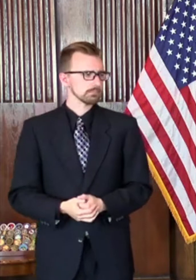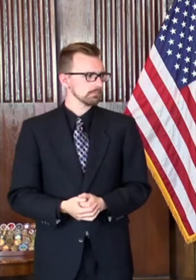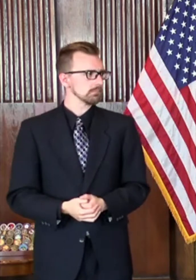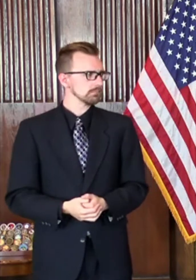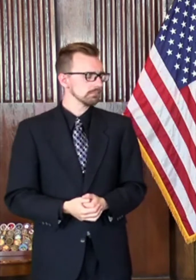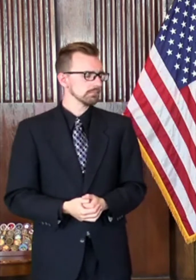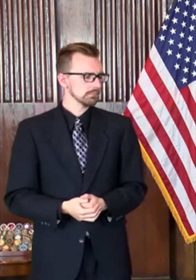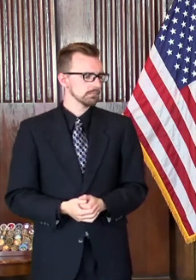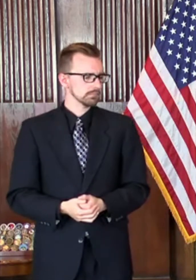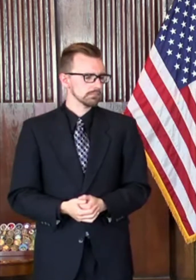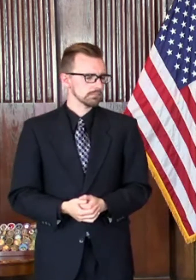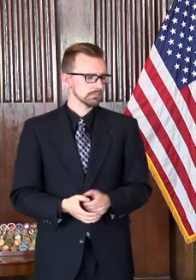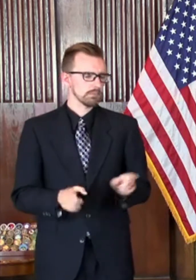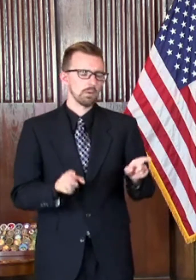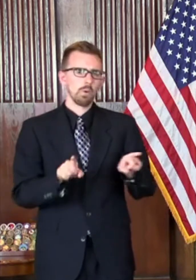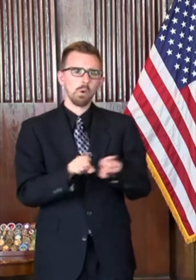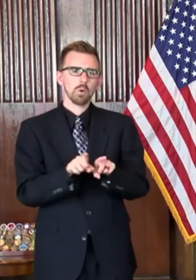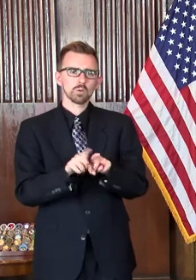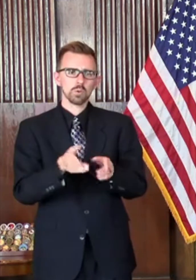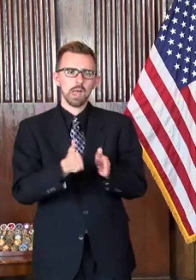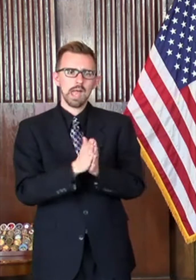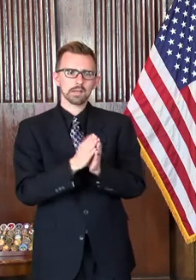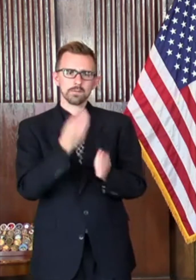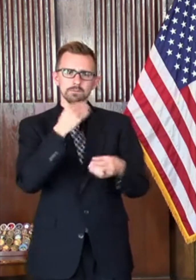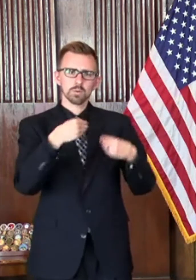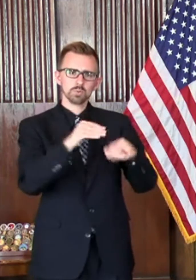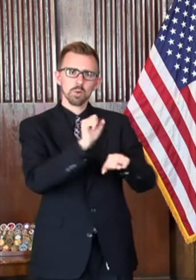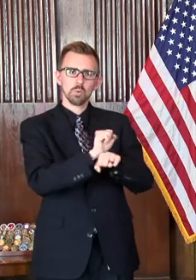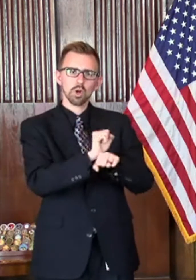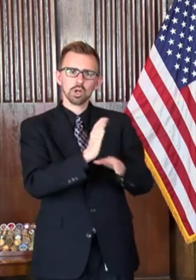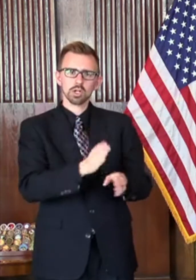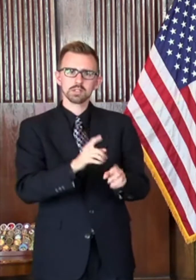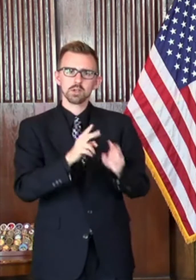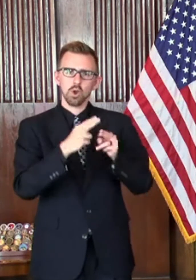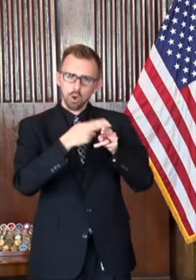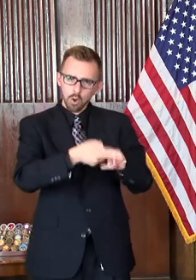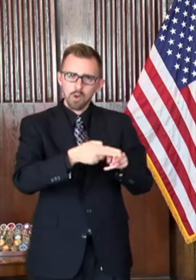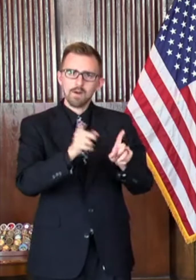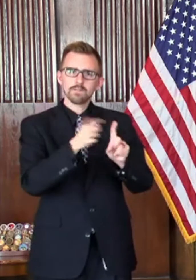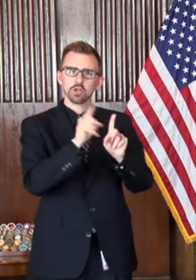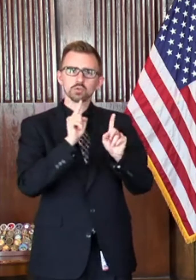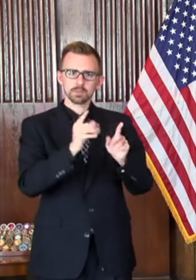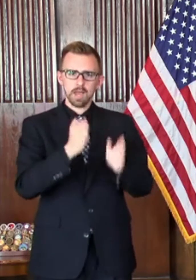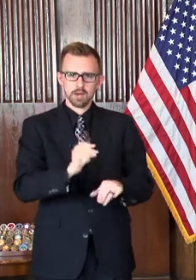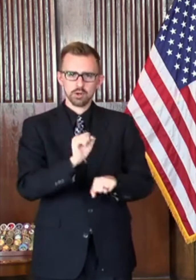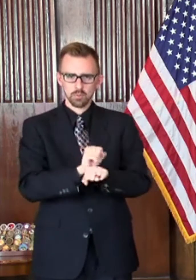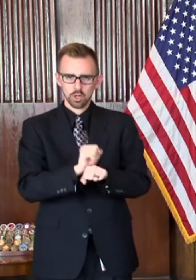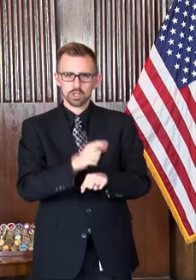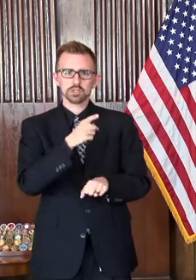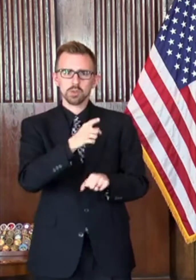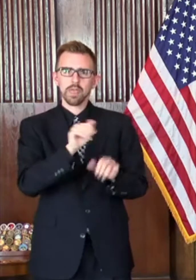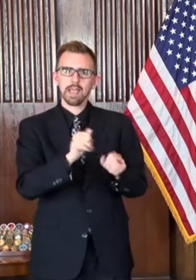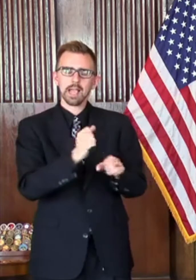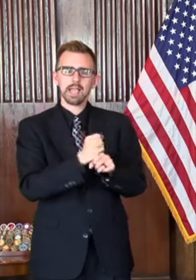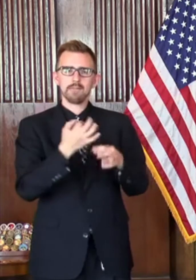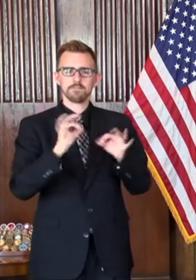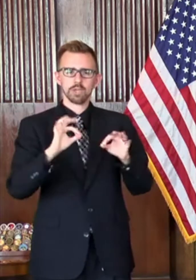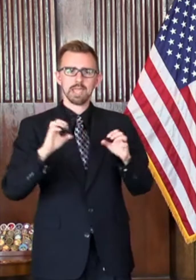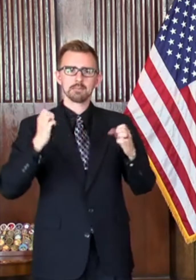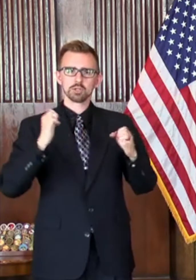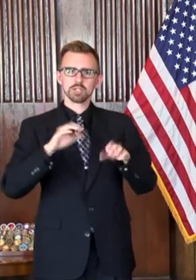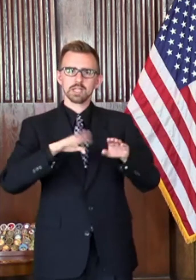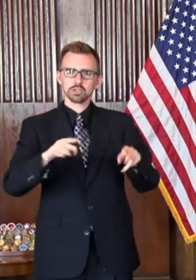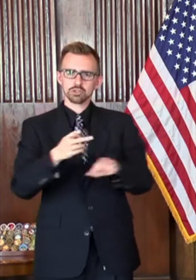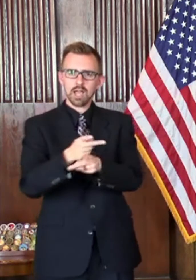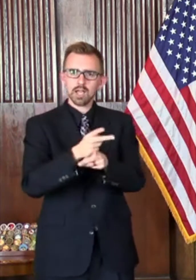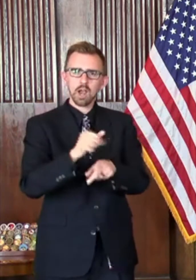The union is also asking for grocery store workers to be declared, quote, first responder workers, so they are eligible for free emergency child care